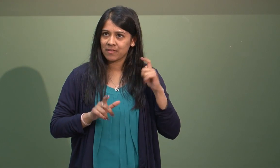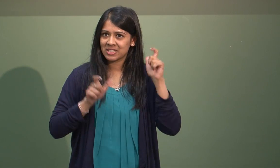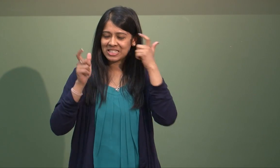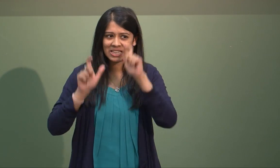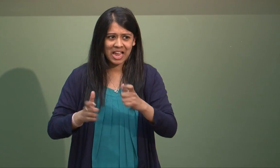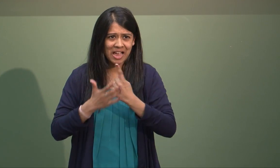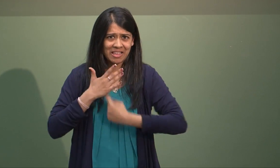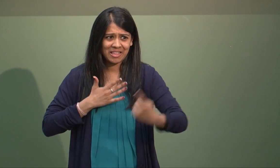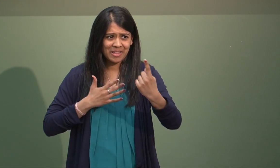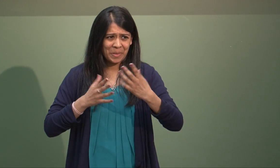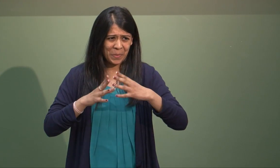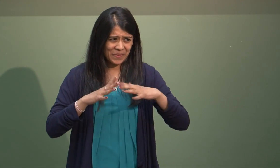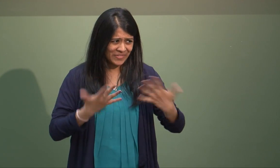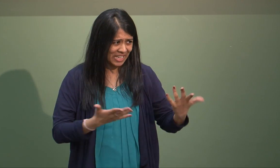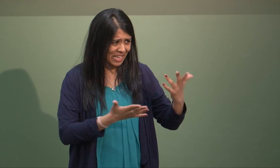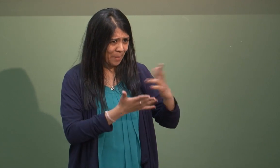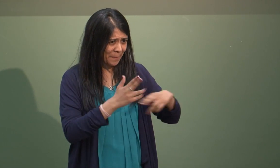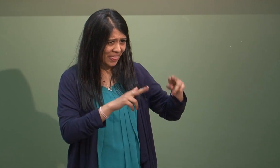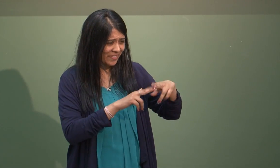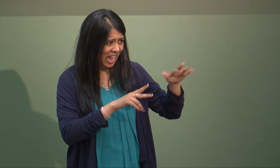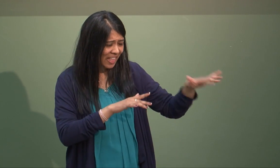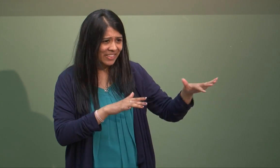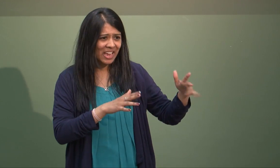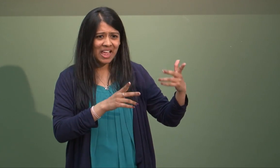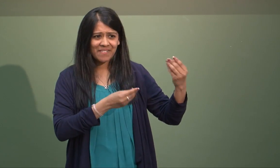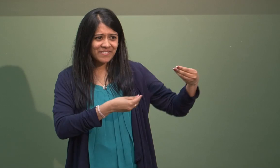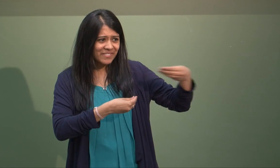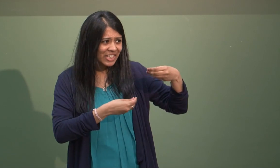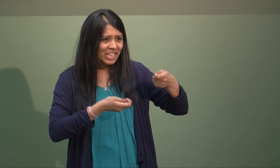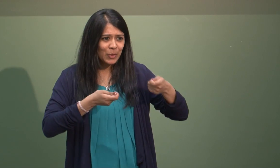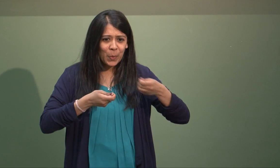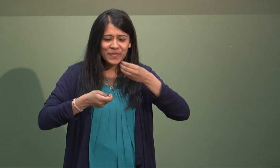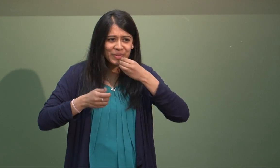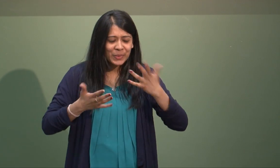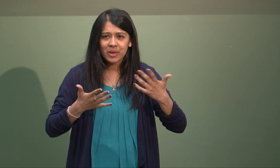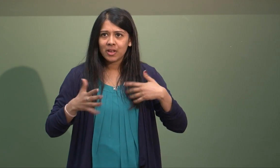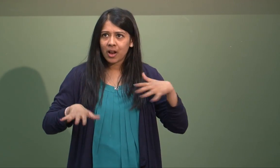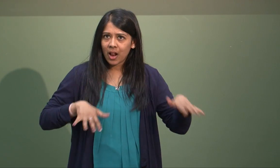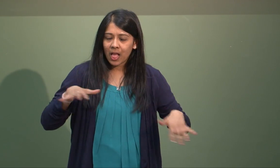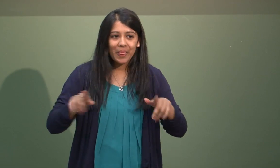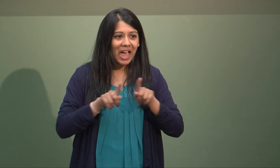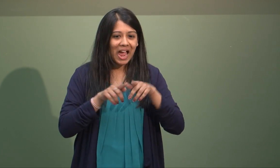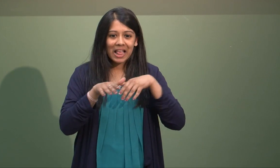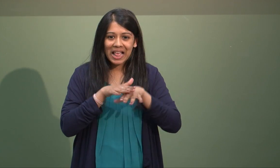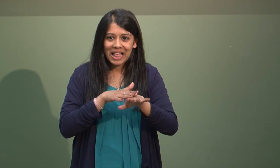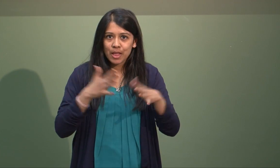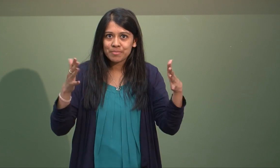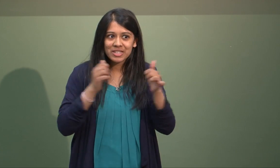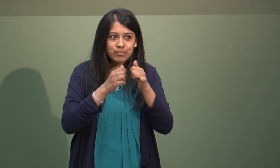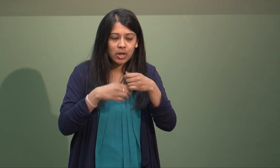in my life staying independently away from my parents and being responsible for cooking and all the